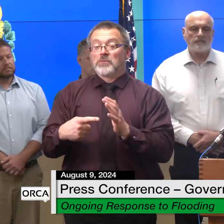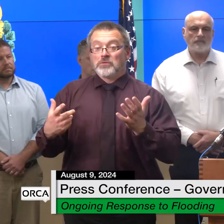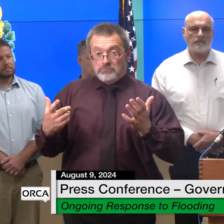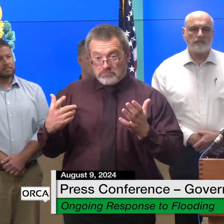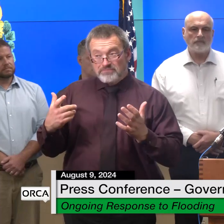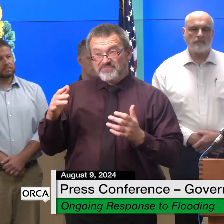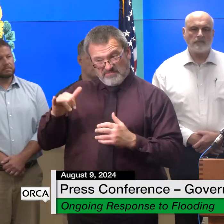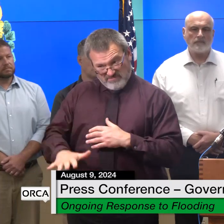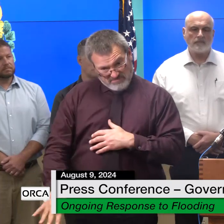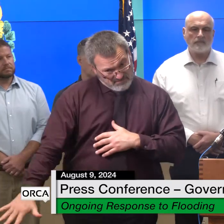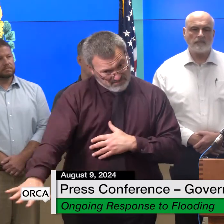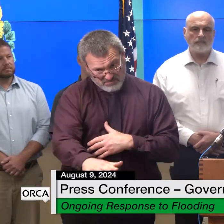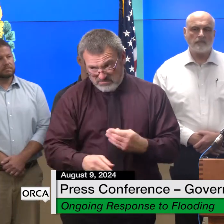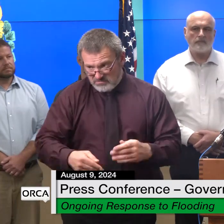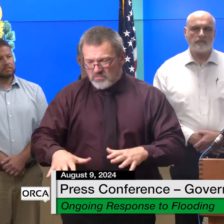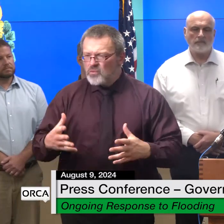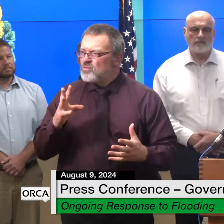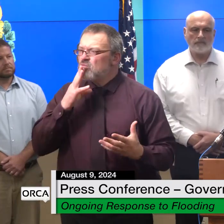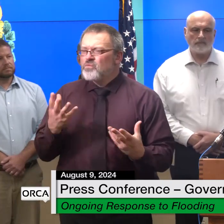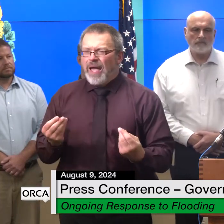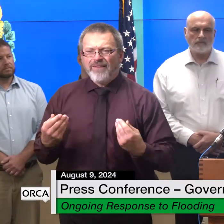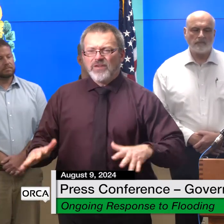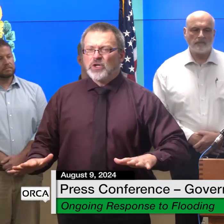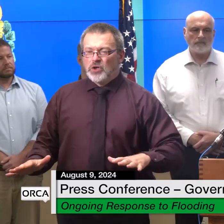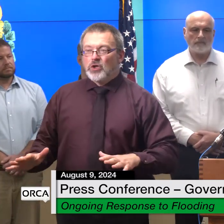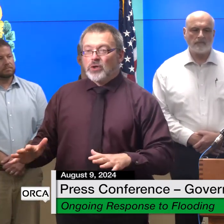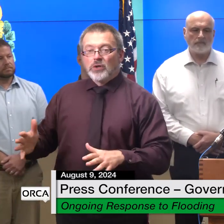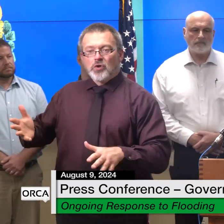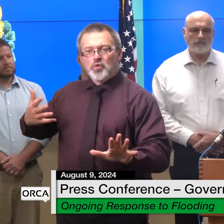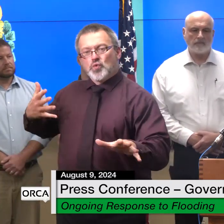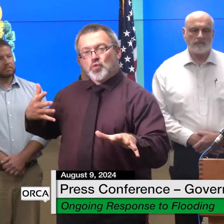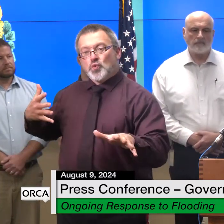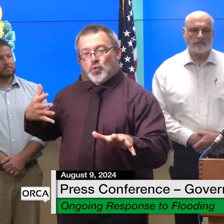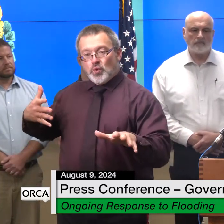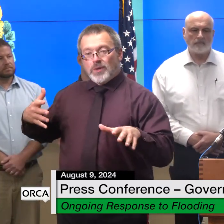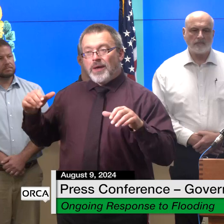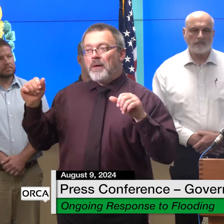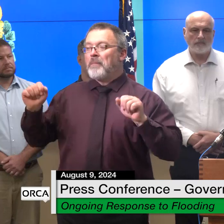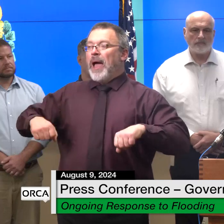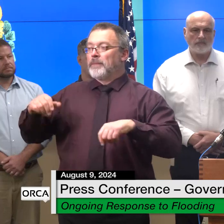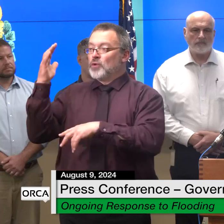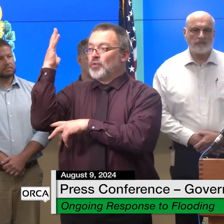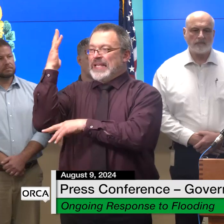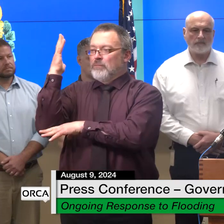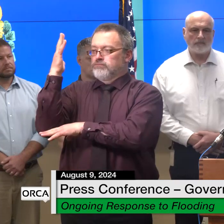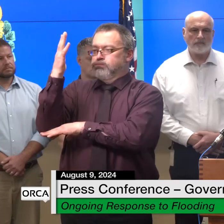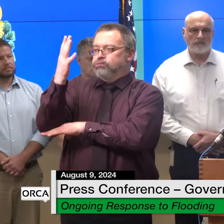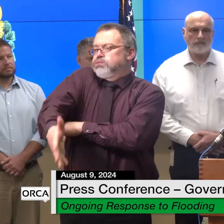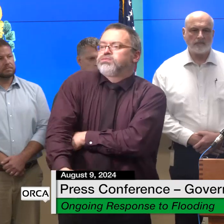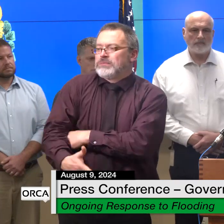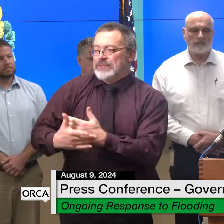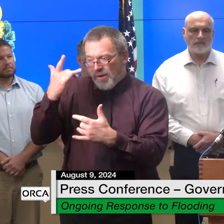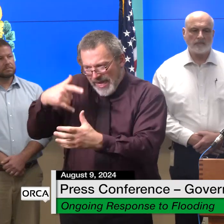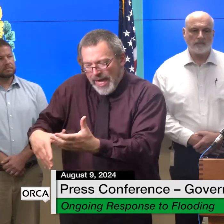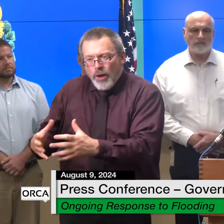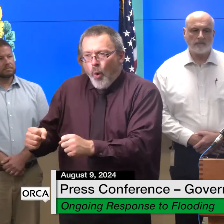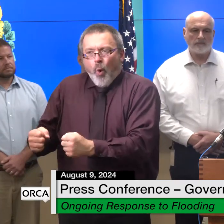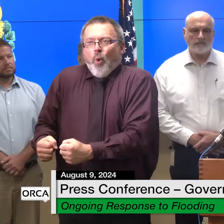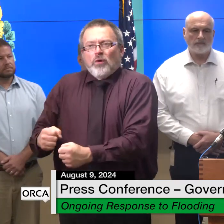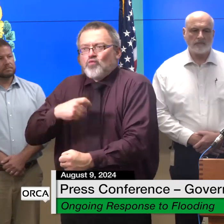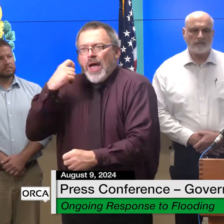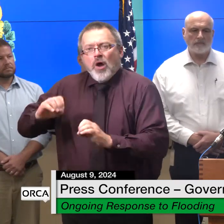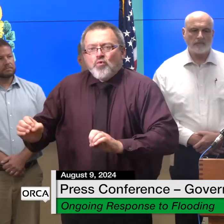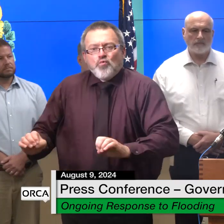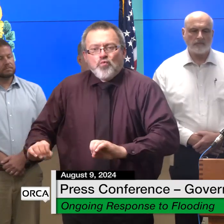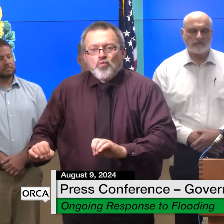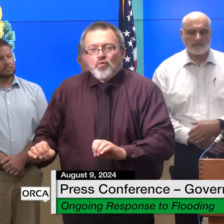and high winds come through there is an increased risk of trees toppling over particularly trees with shallow root